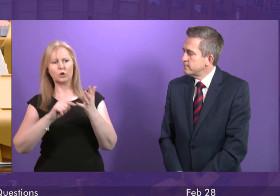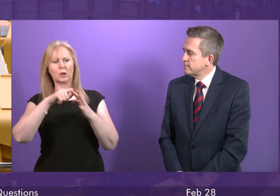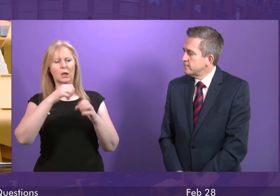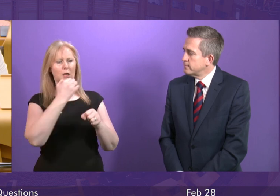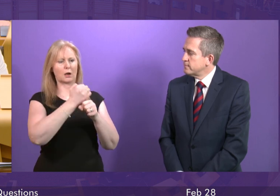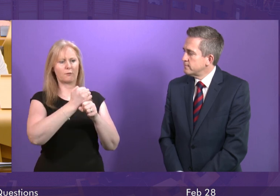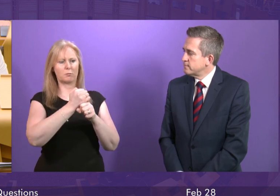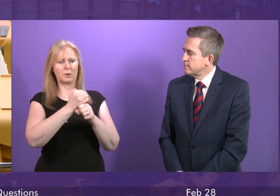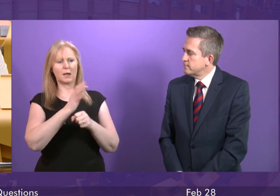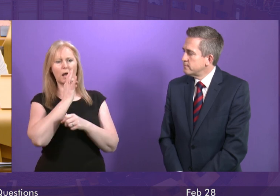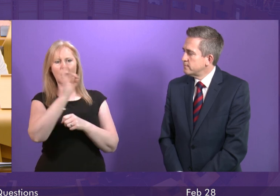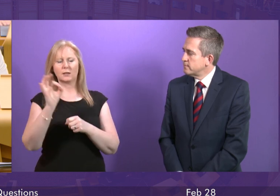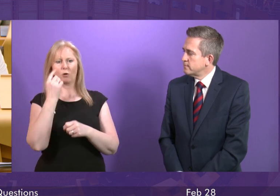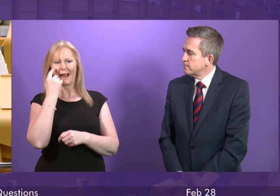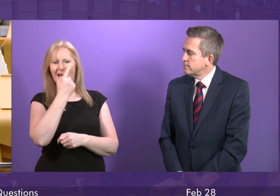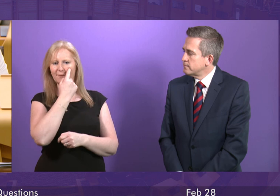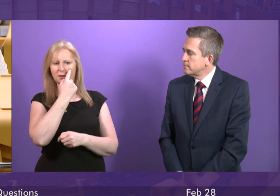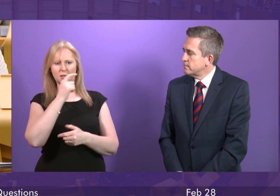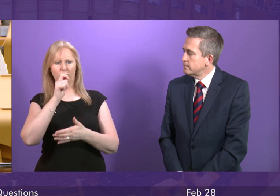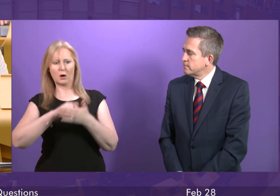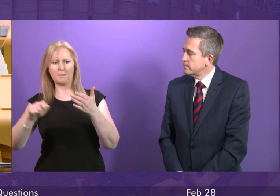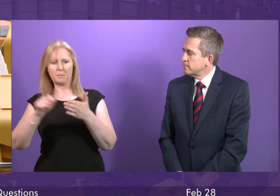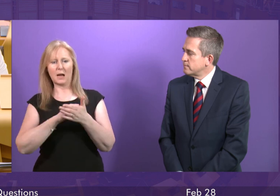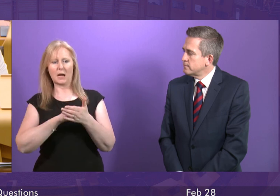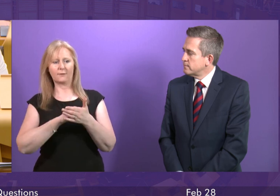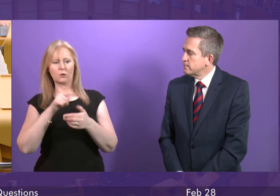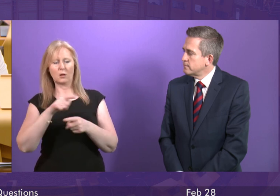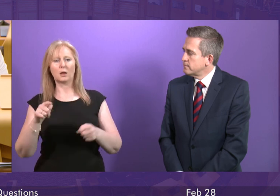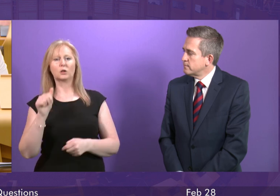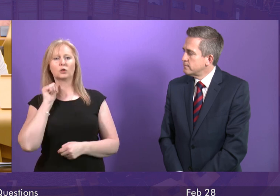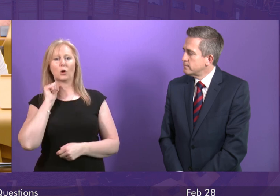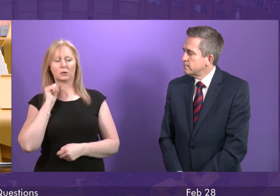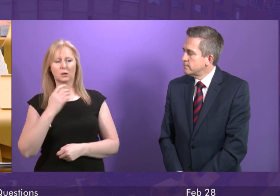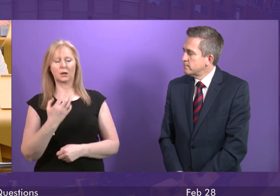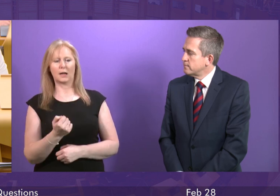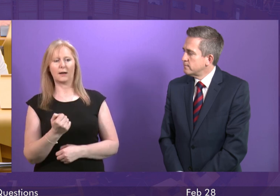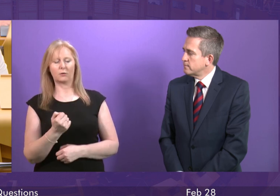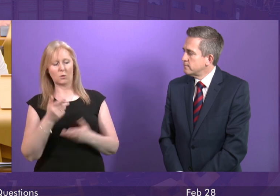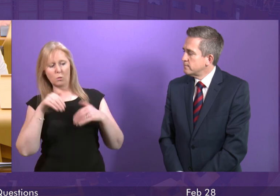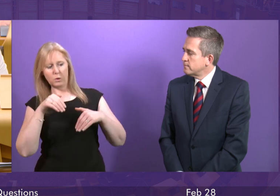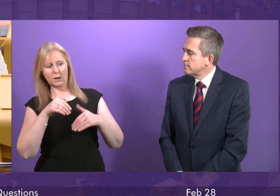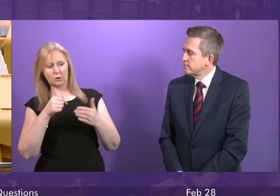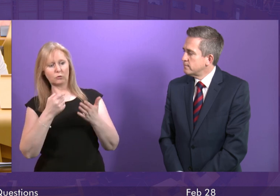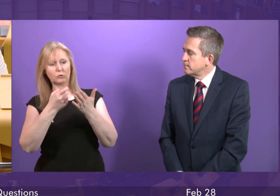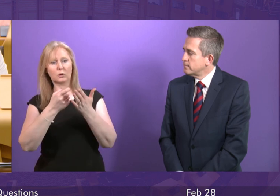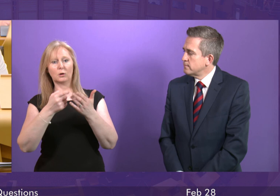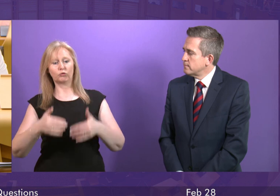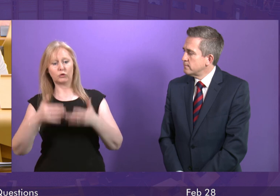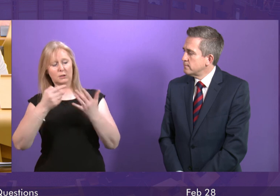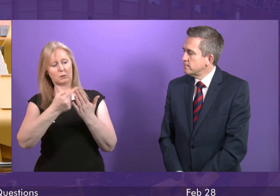to ban export to slaughter and we await the result of that review before deciding what further actions should